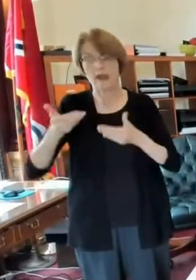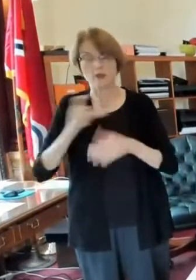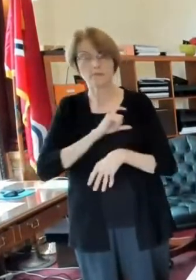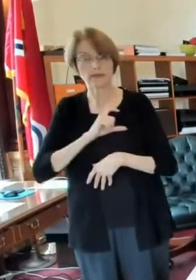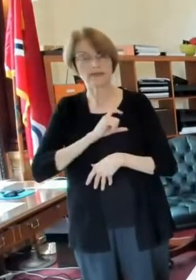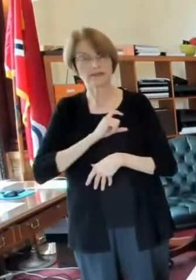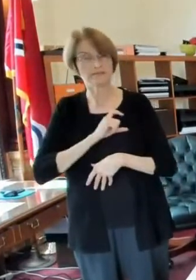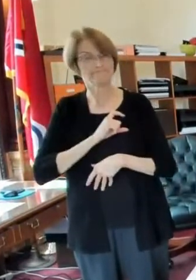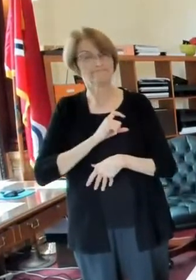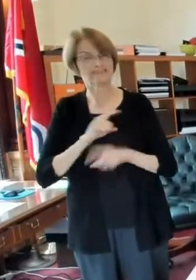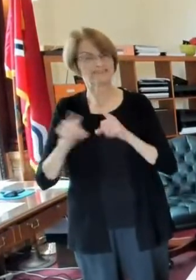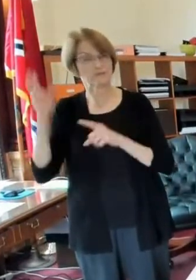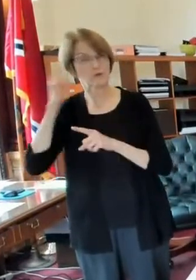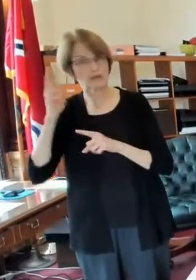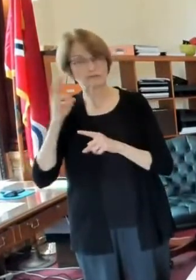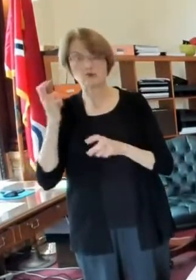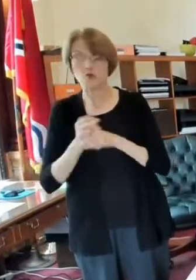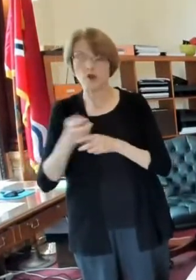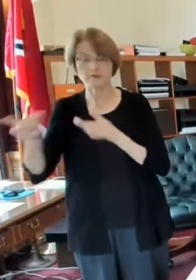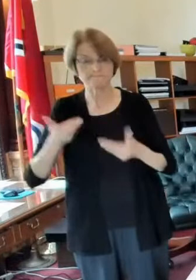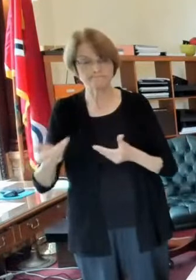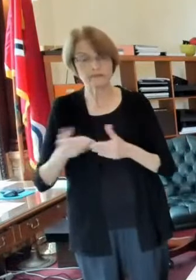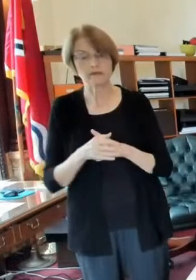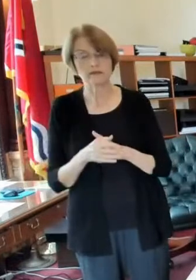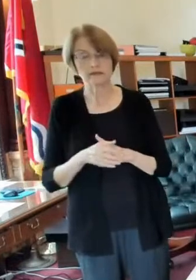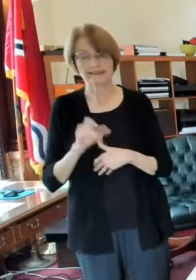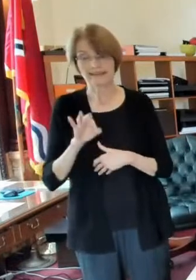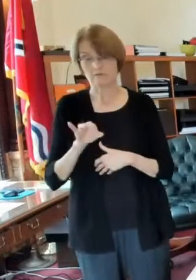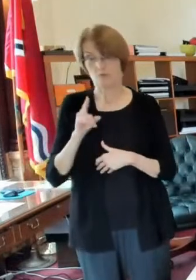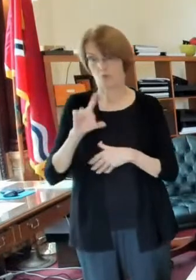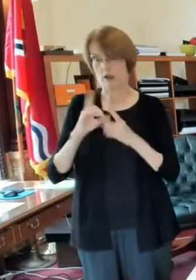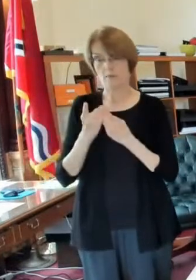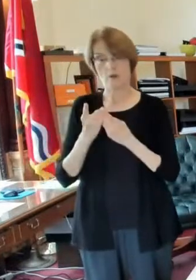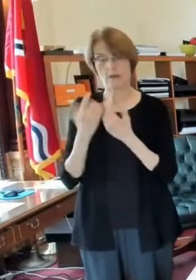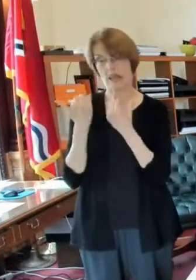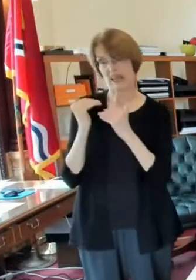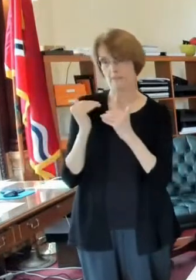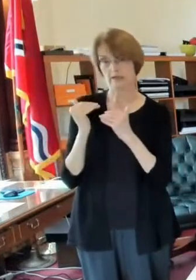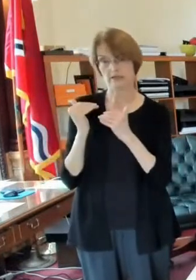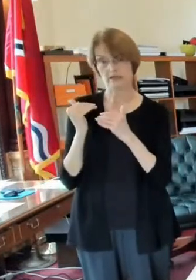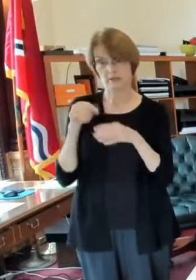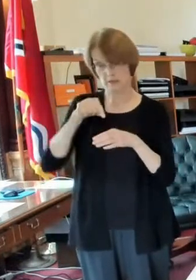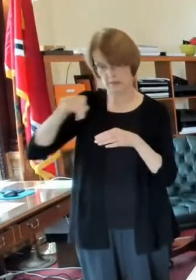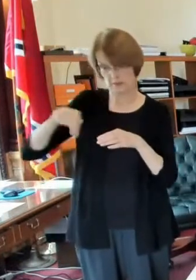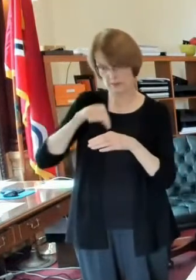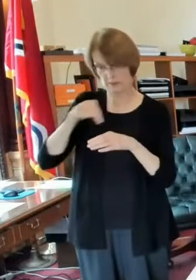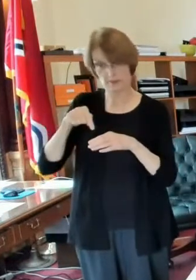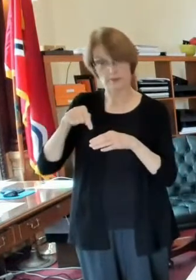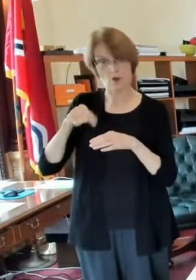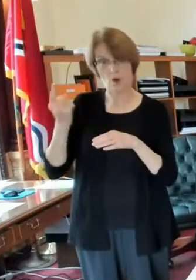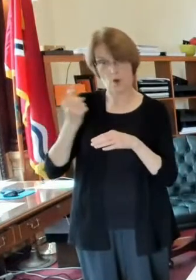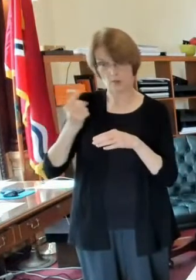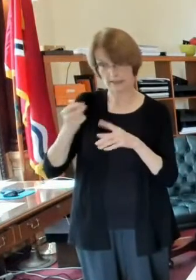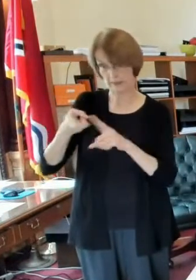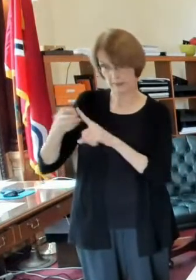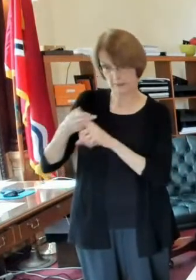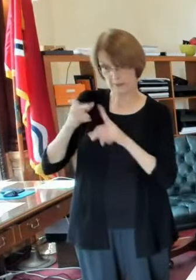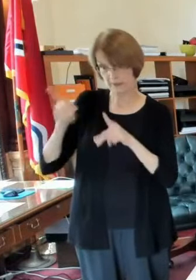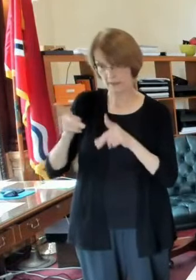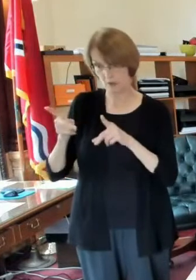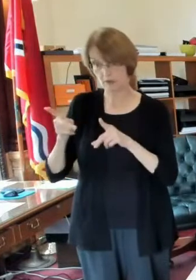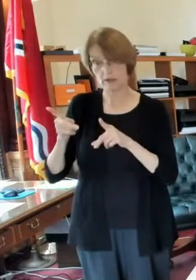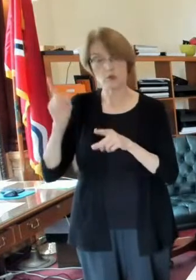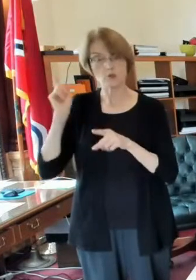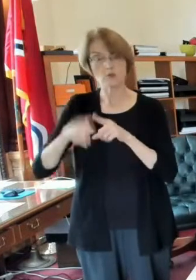only department who has a residency requirement you can't recruit outside of that geography it